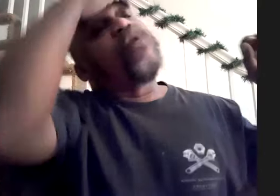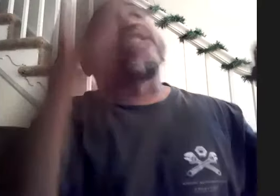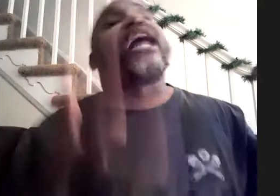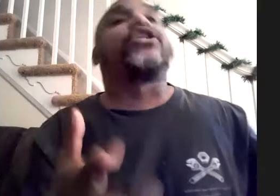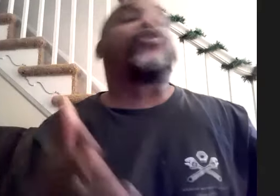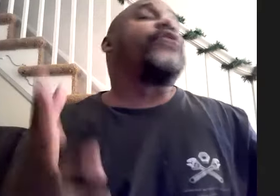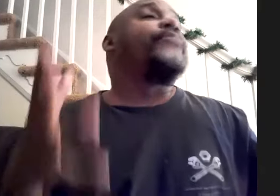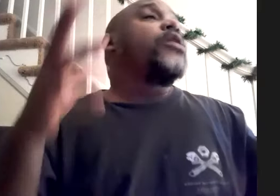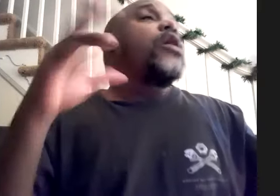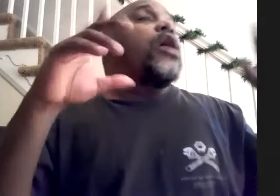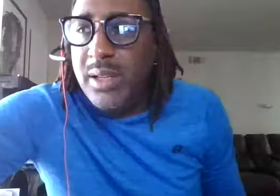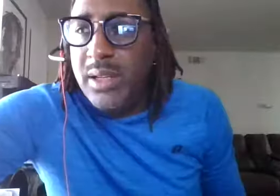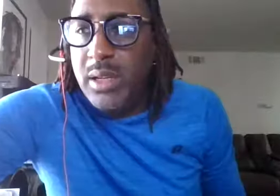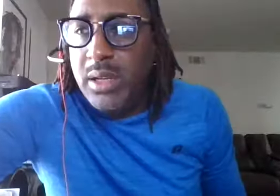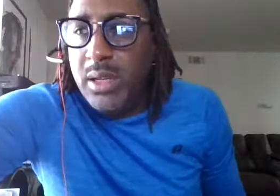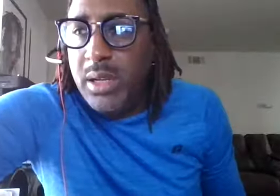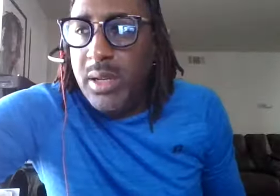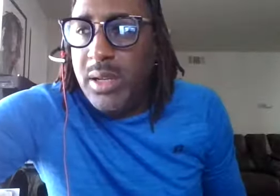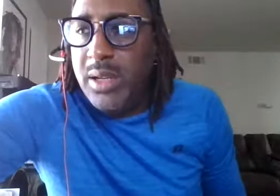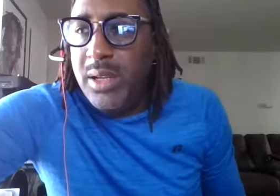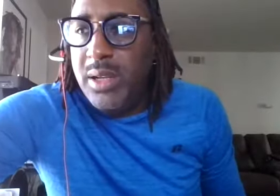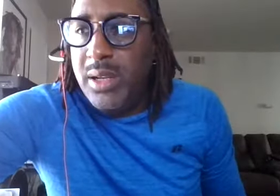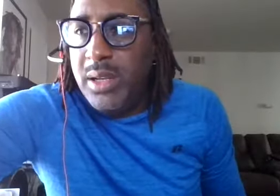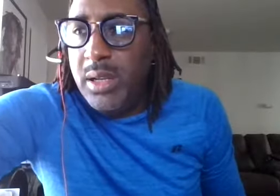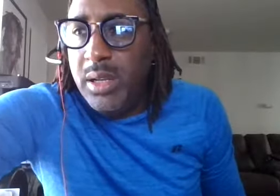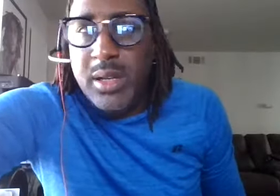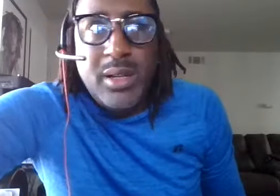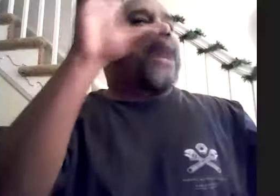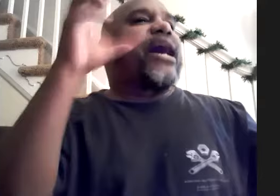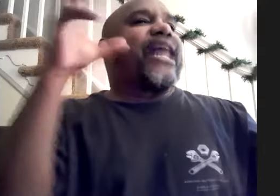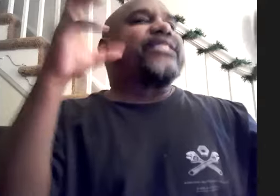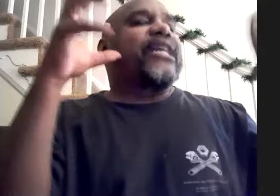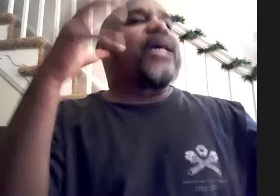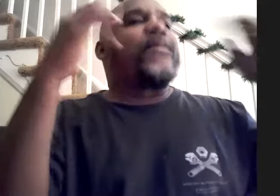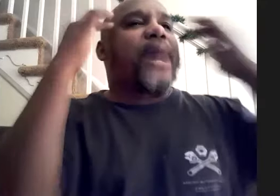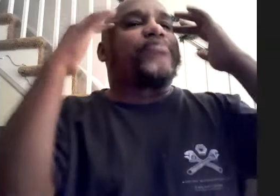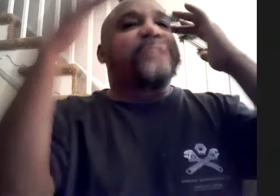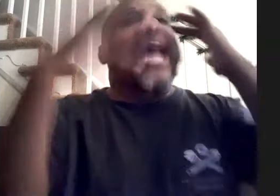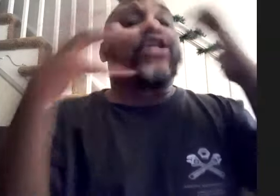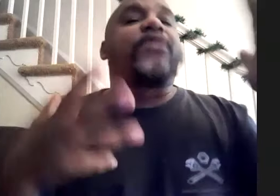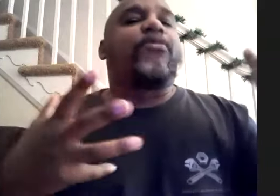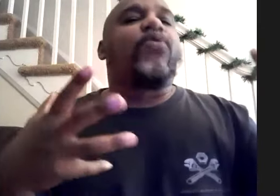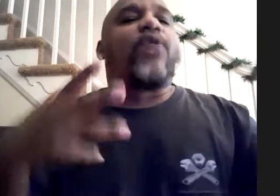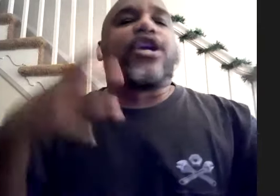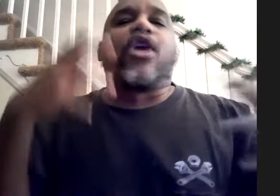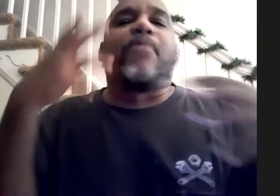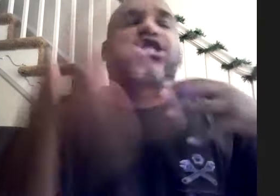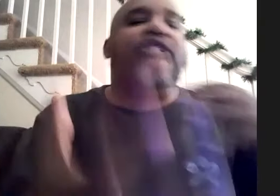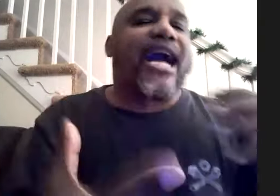went to high school with and they're like my my hip-hop eyes and my hip-hop knowledge people when i want to know about styles